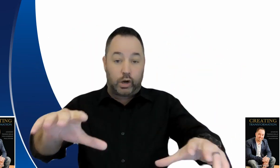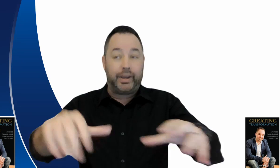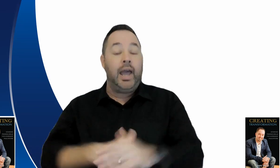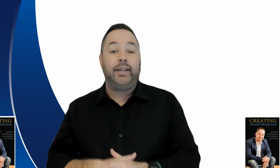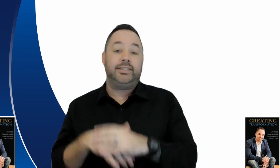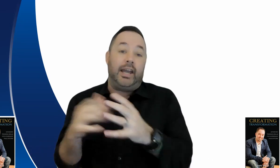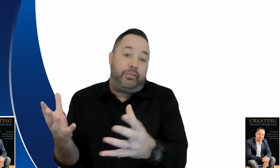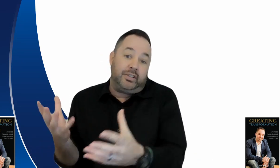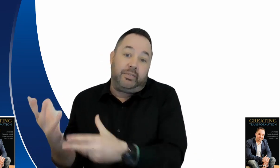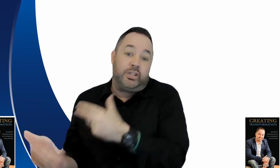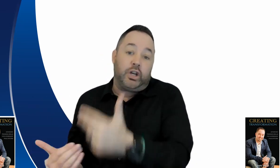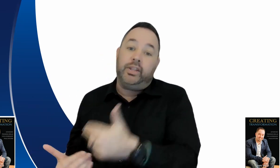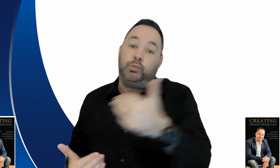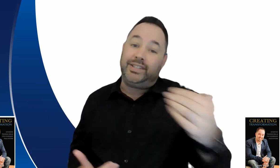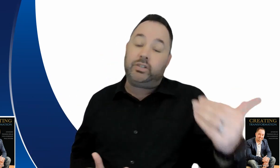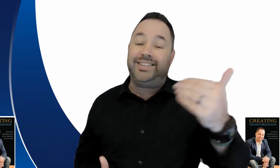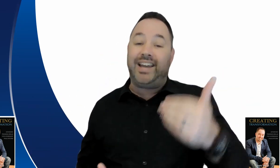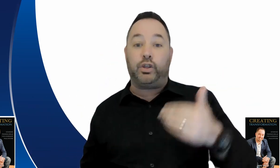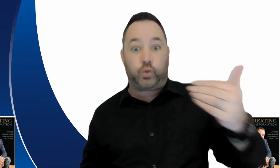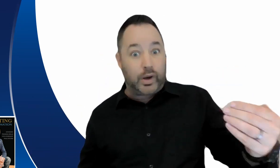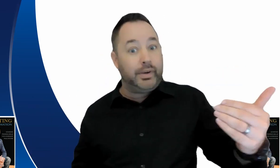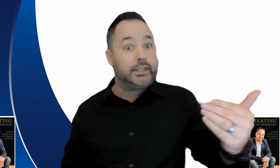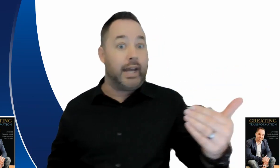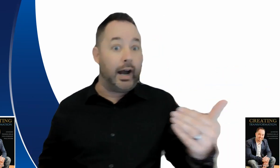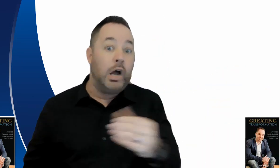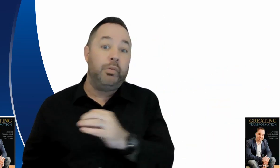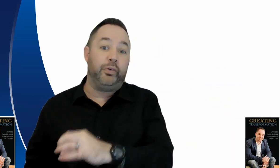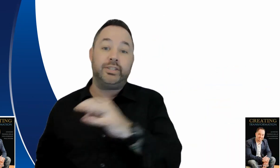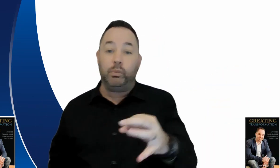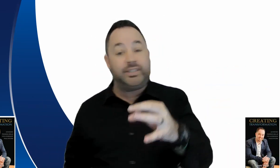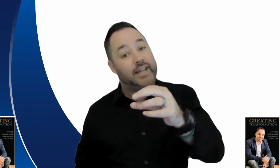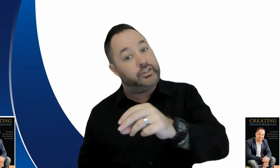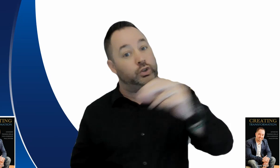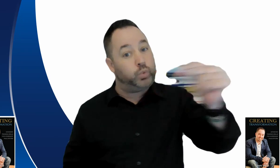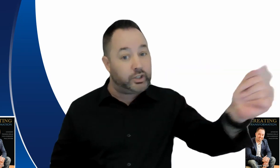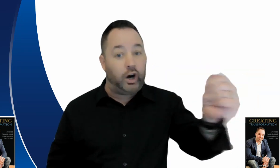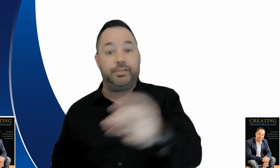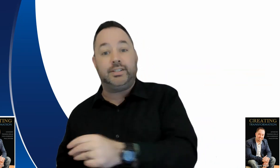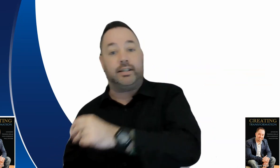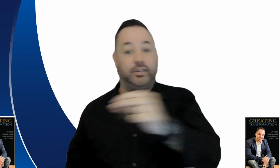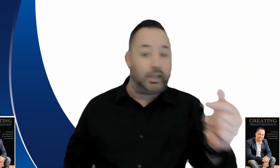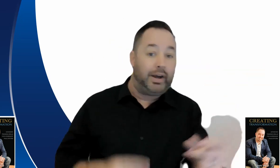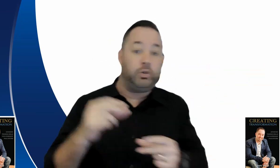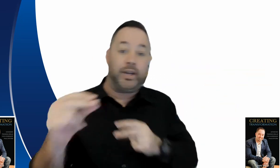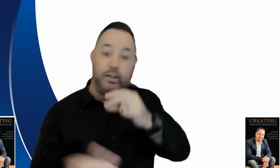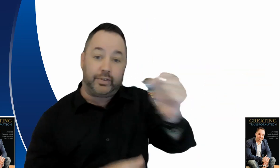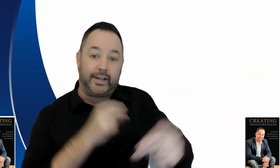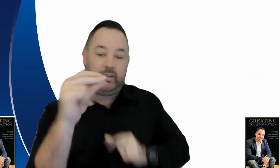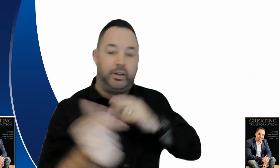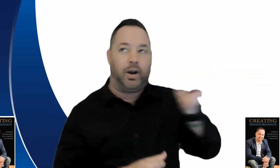dropping and stanford has even shown there's potentially down to three minutes now before someone starts to switch off and start to think about doing a different activity